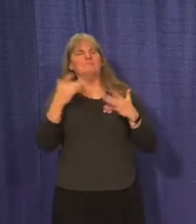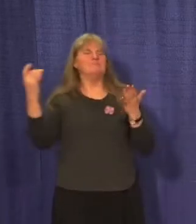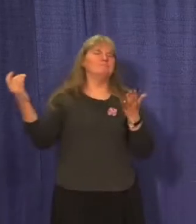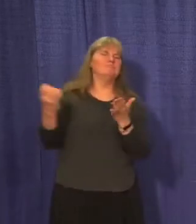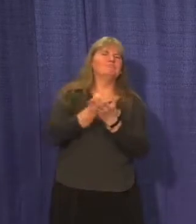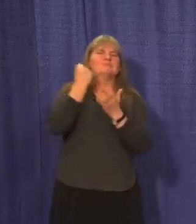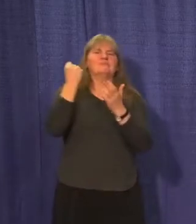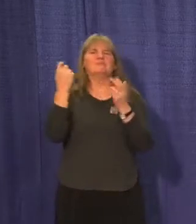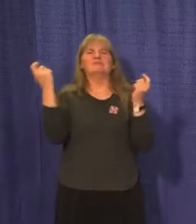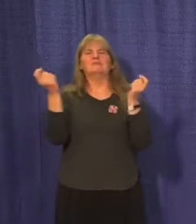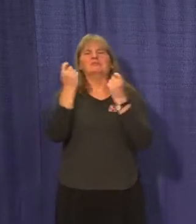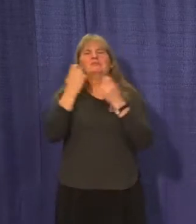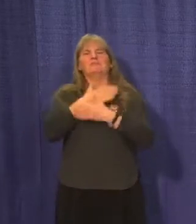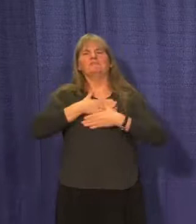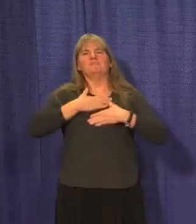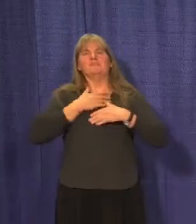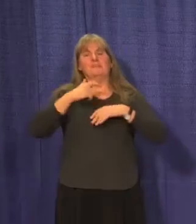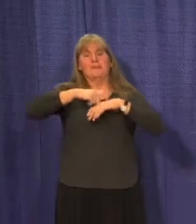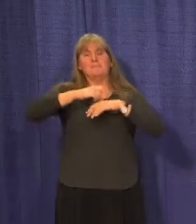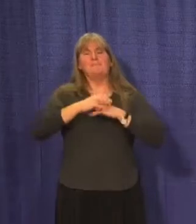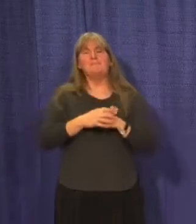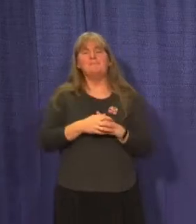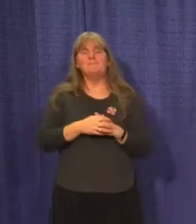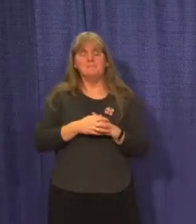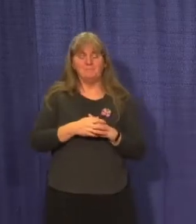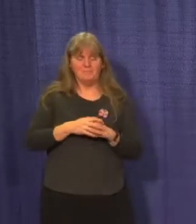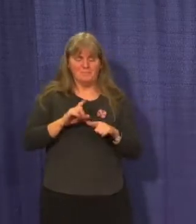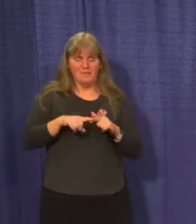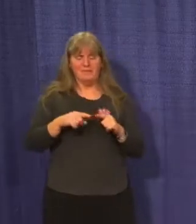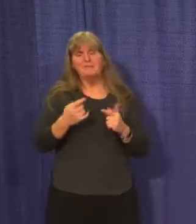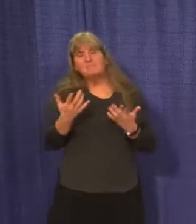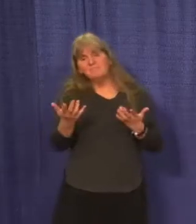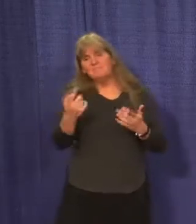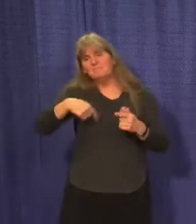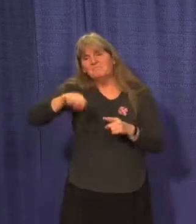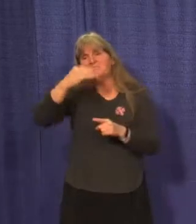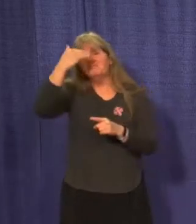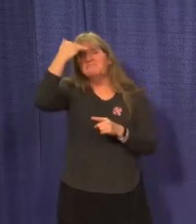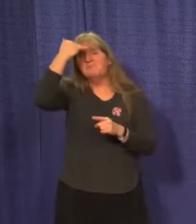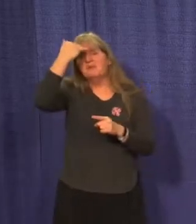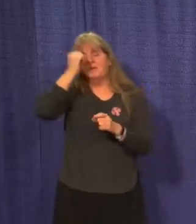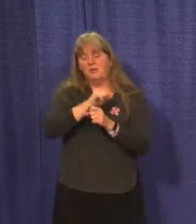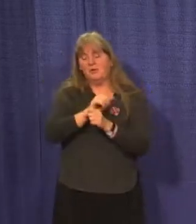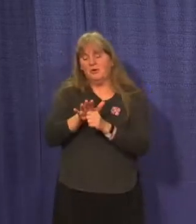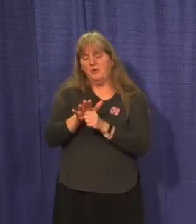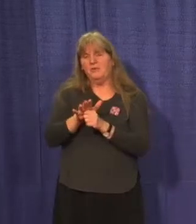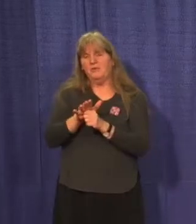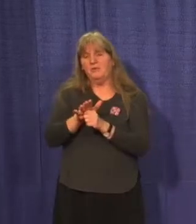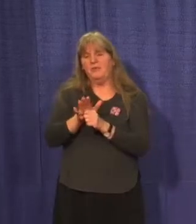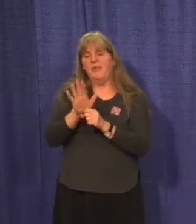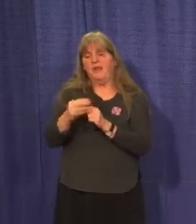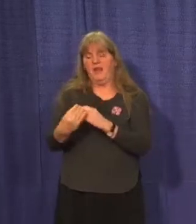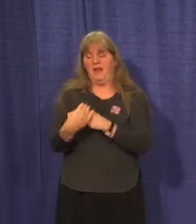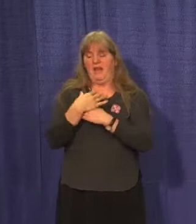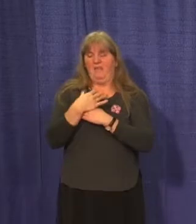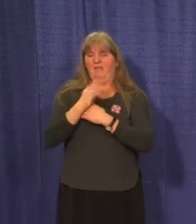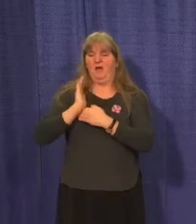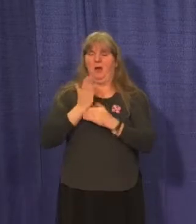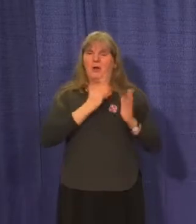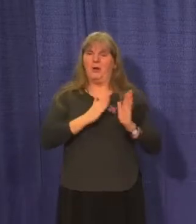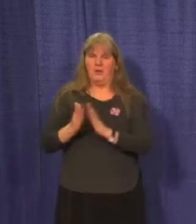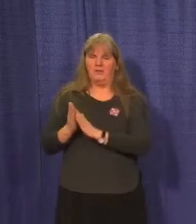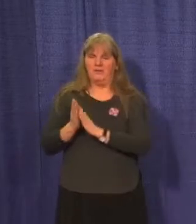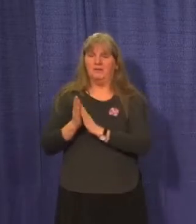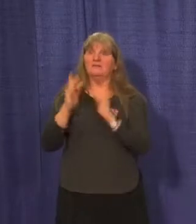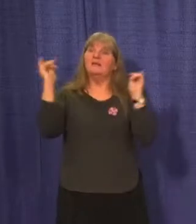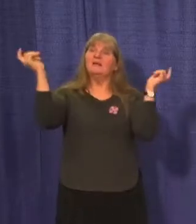of this festive season. But unfortunately, as we all know, the pandemic had other plans for us, and celebrations